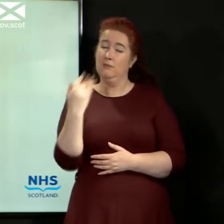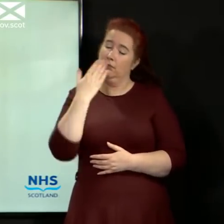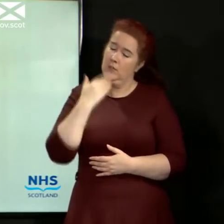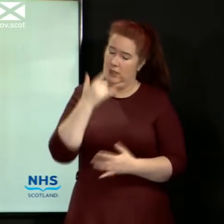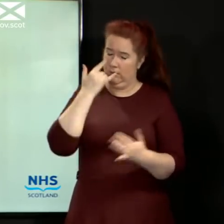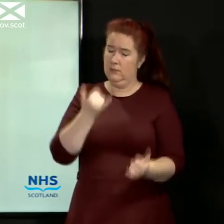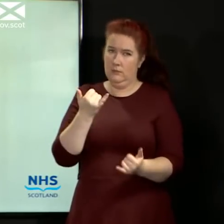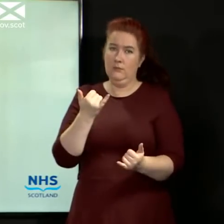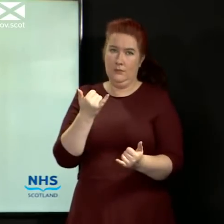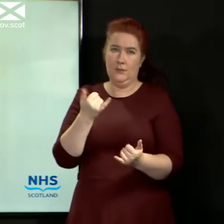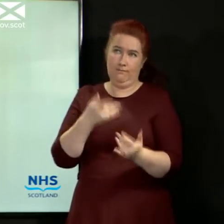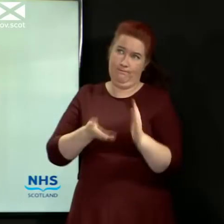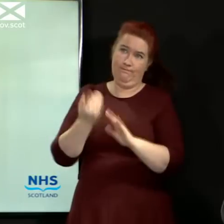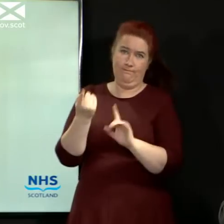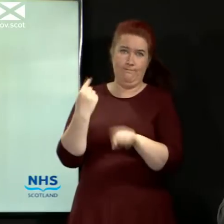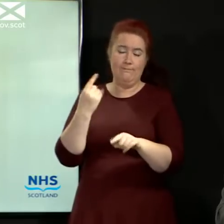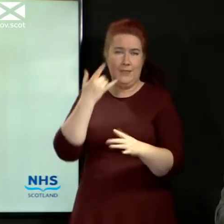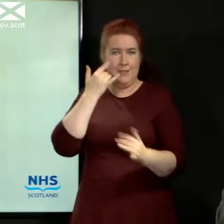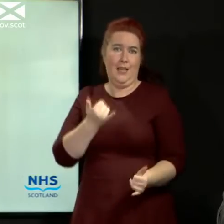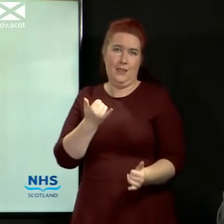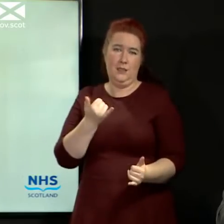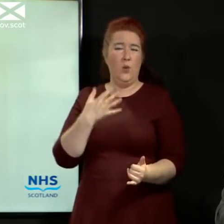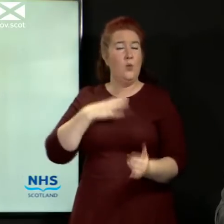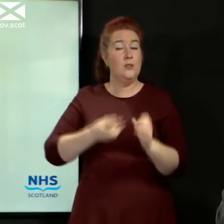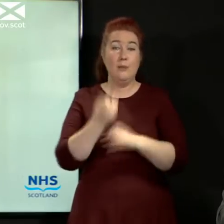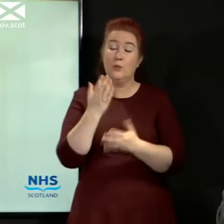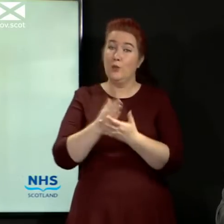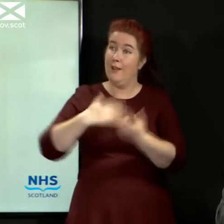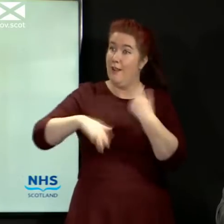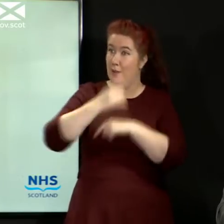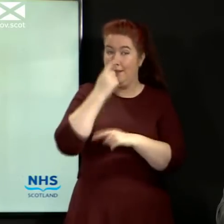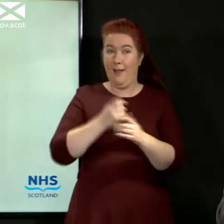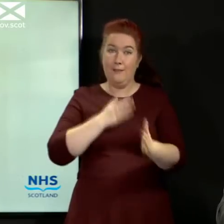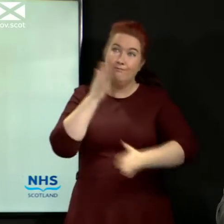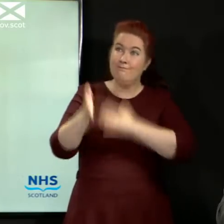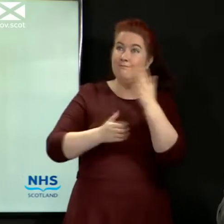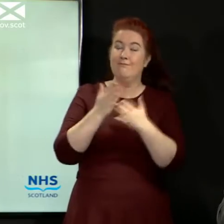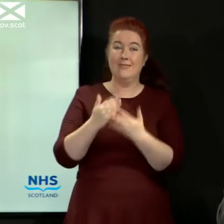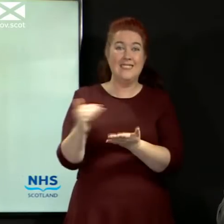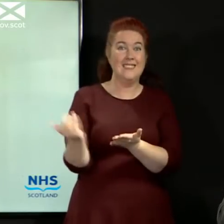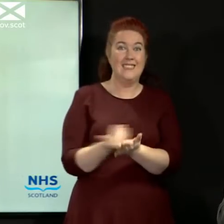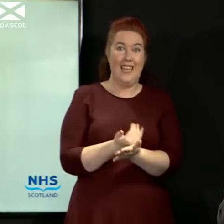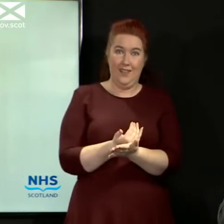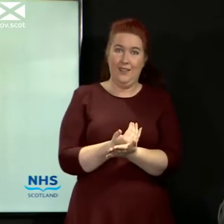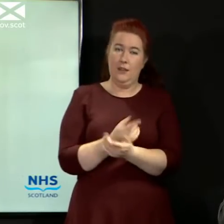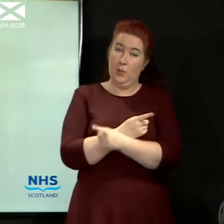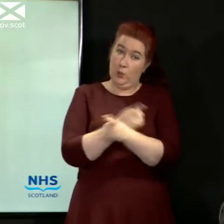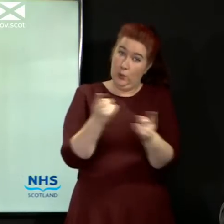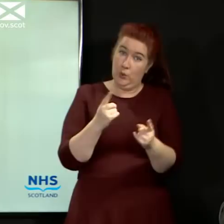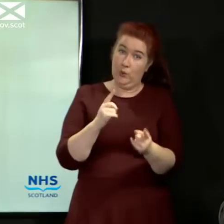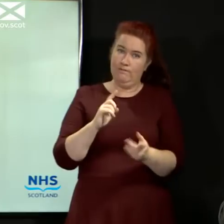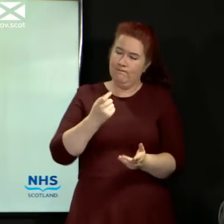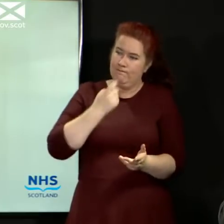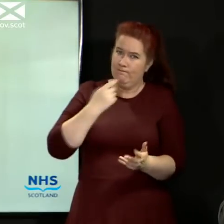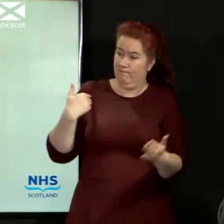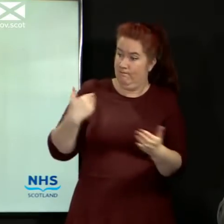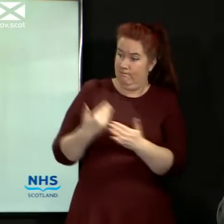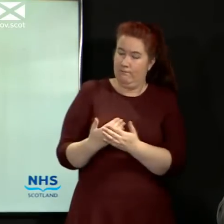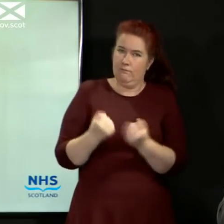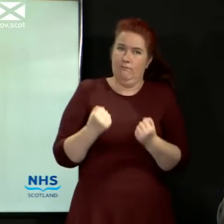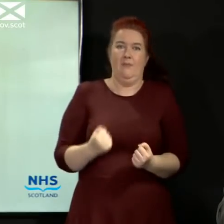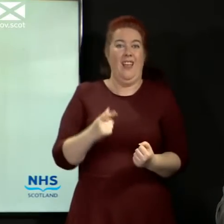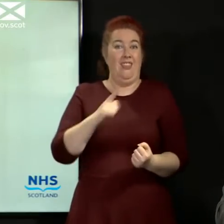want to make sure that everyone is able to get out and enjoy going back to the shops, cafes and bars safely. Your determination today has made that possible.